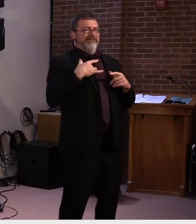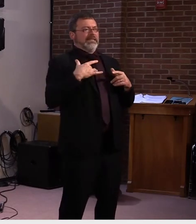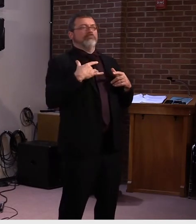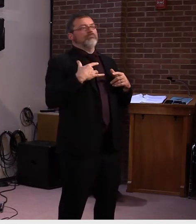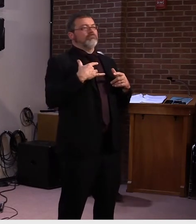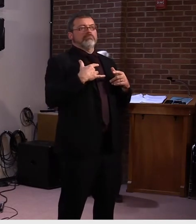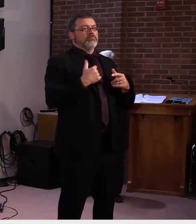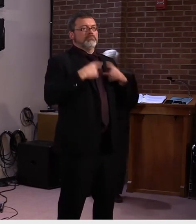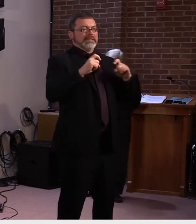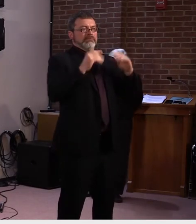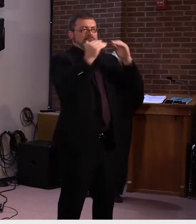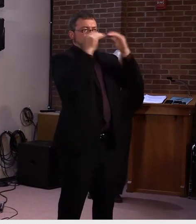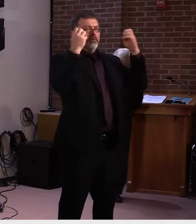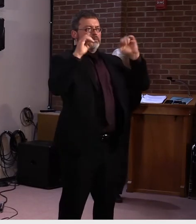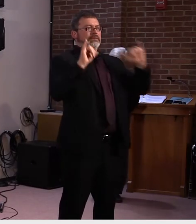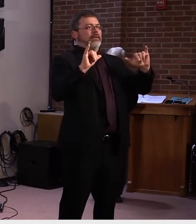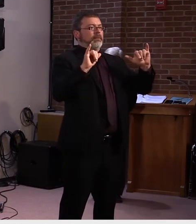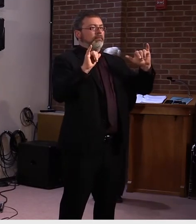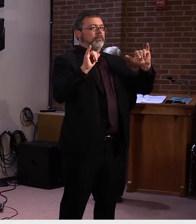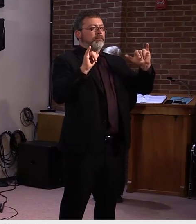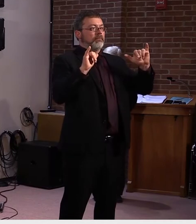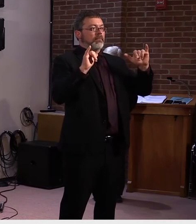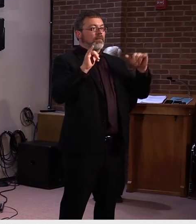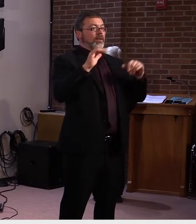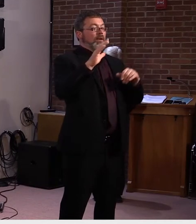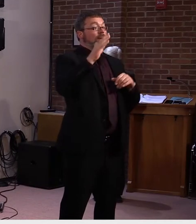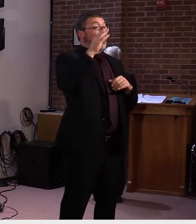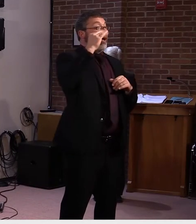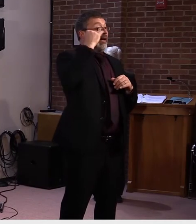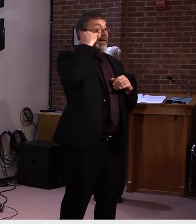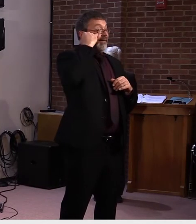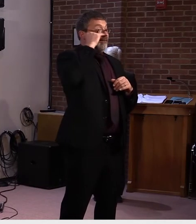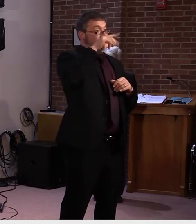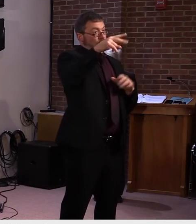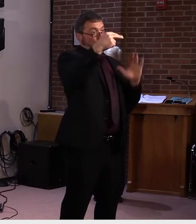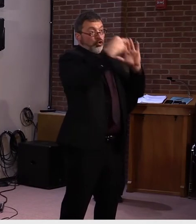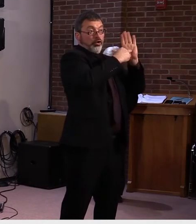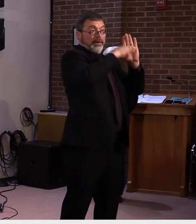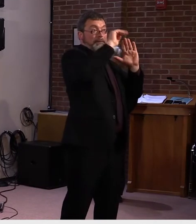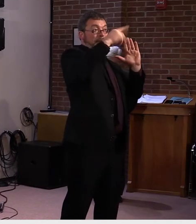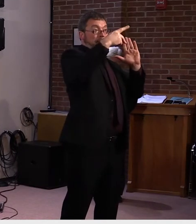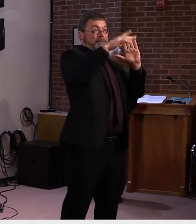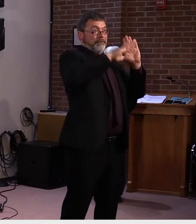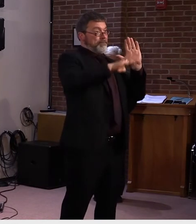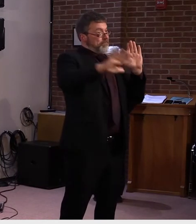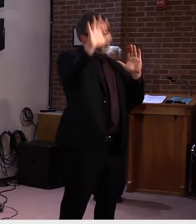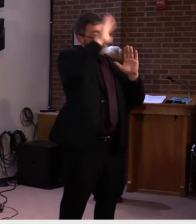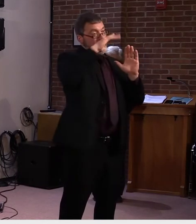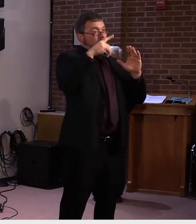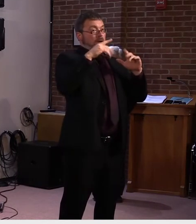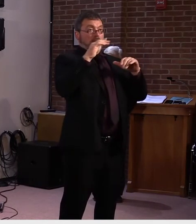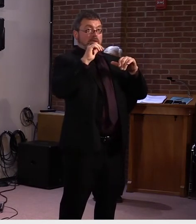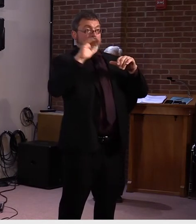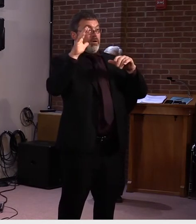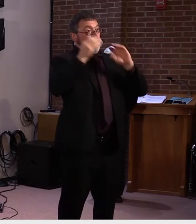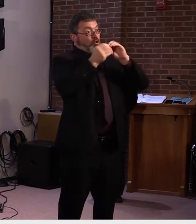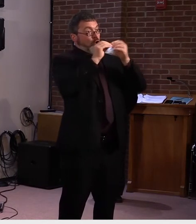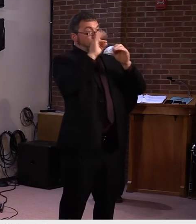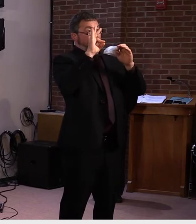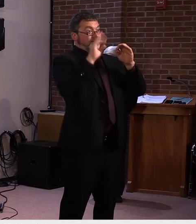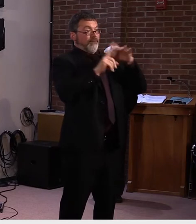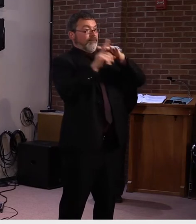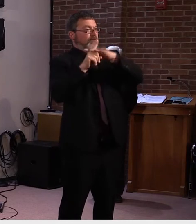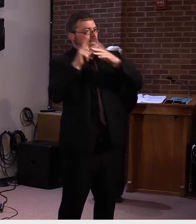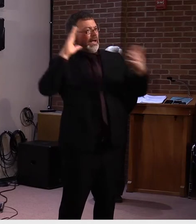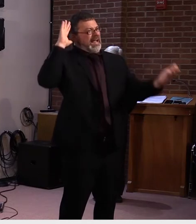country, but particularly in the Northeast, uh, that would be, that would probably be more appropriate, but, you know, it's still very, it's volatile.